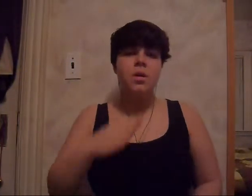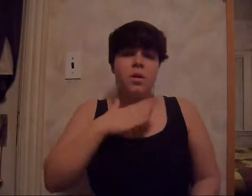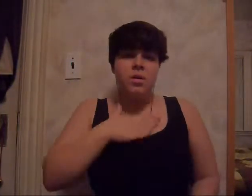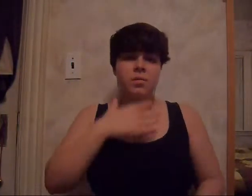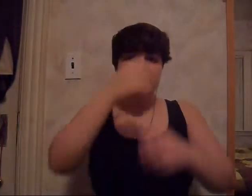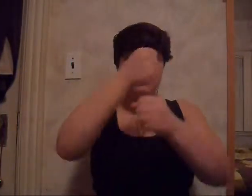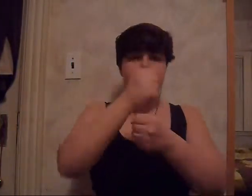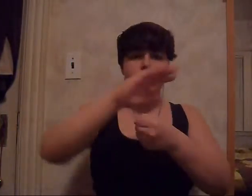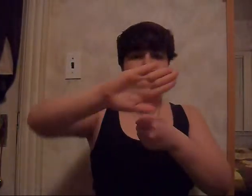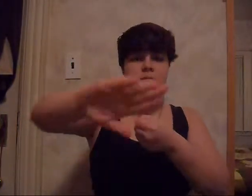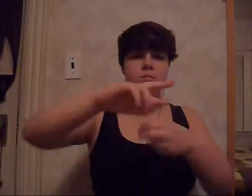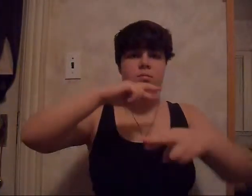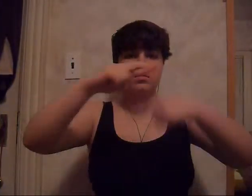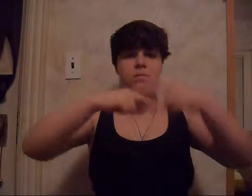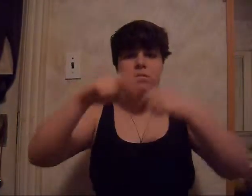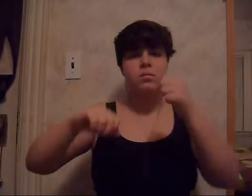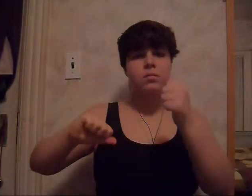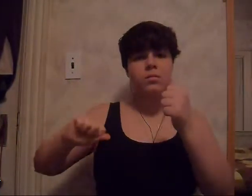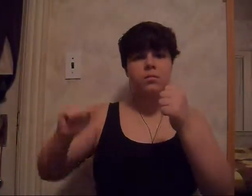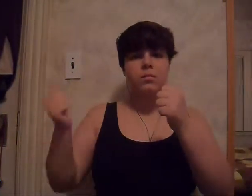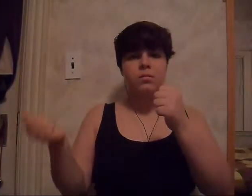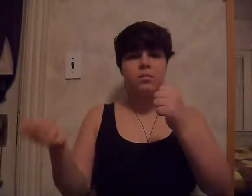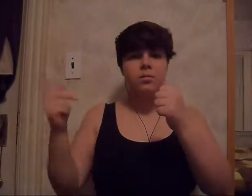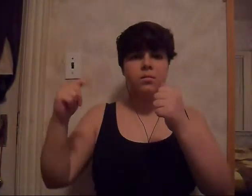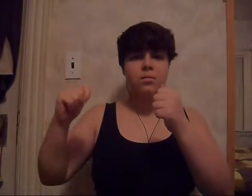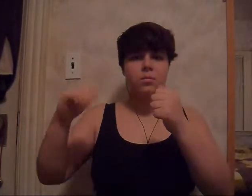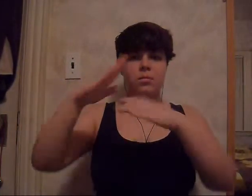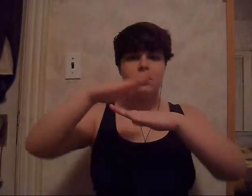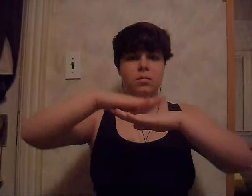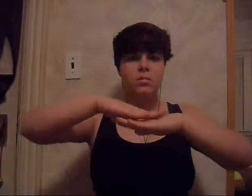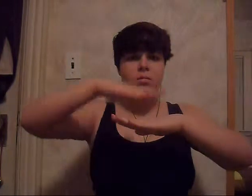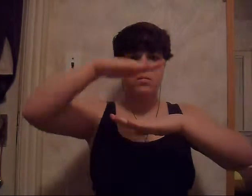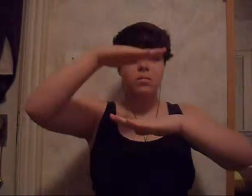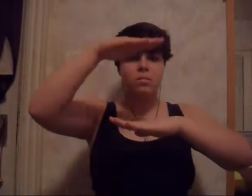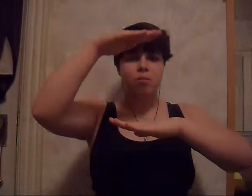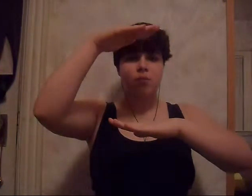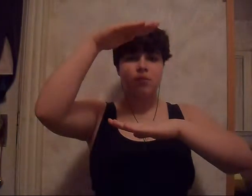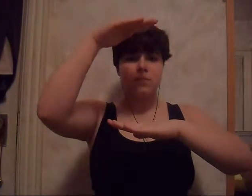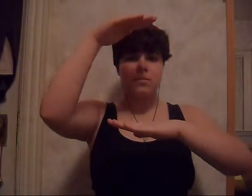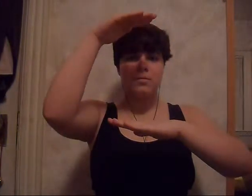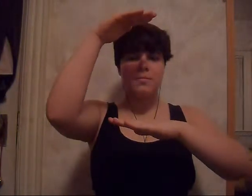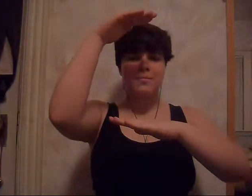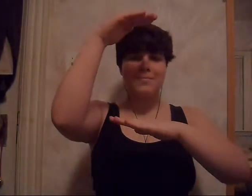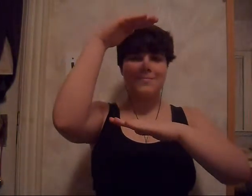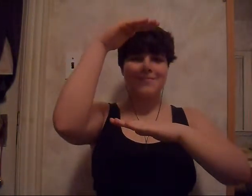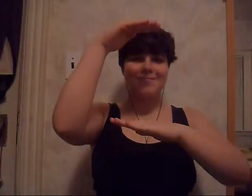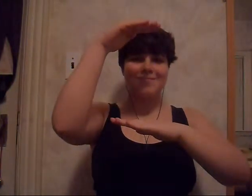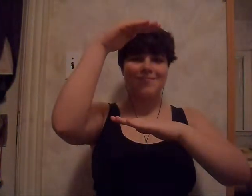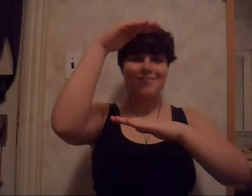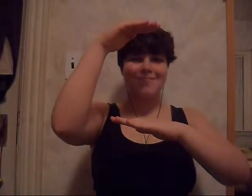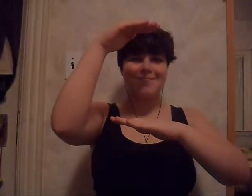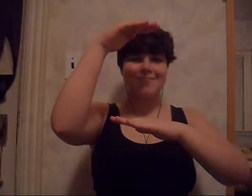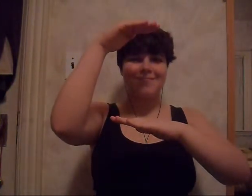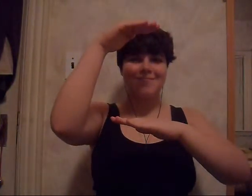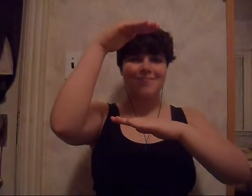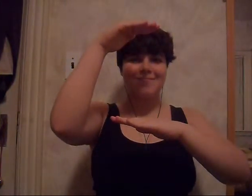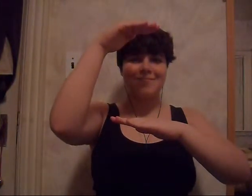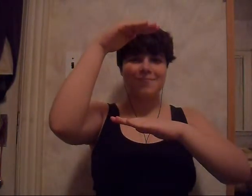I'm holding on your own Got me ten feet off the ground